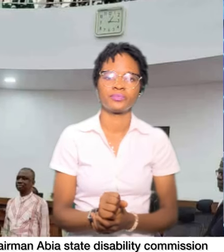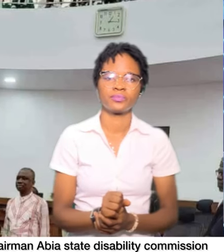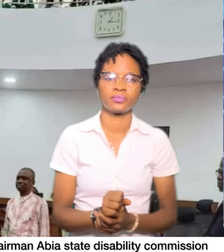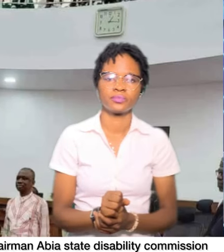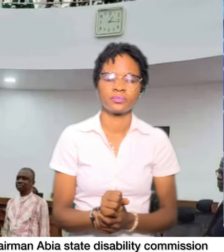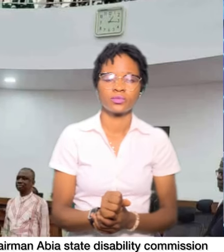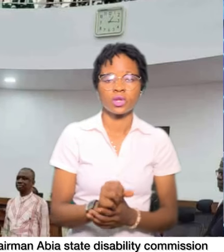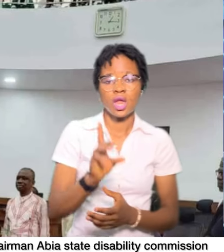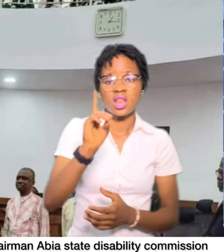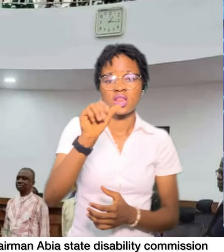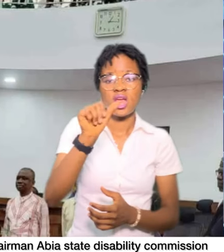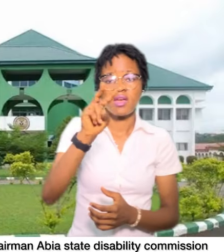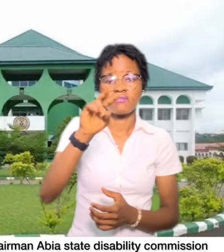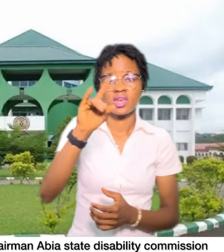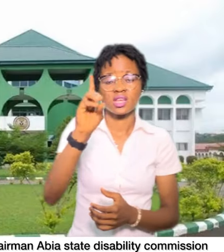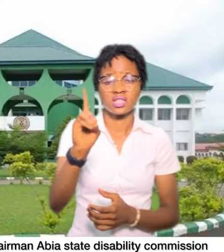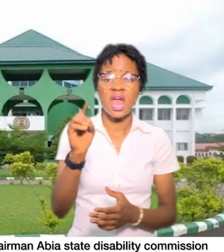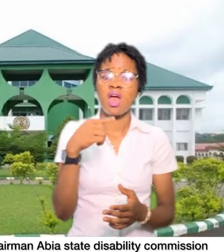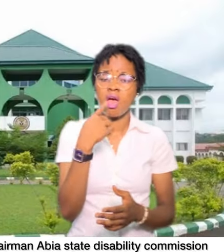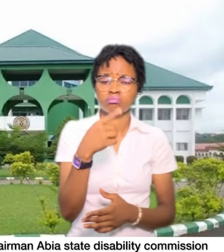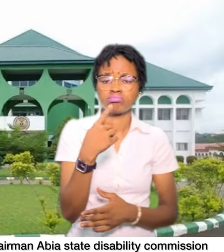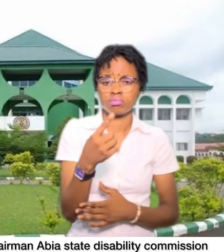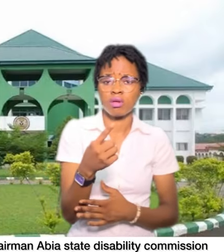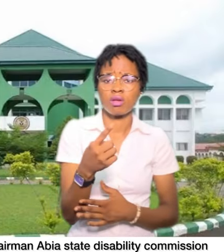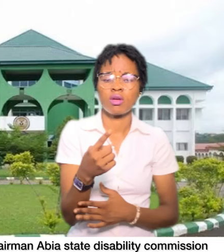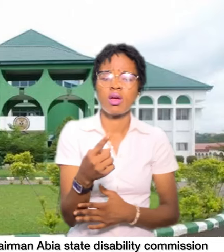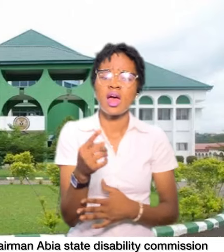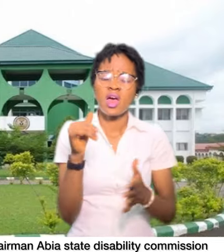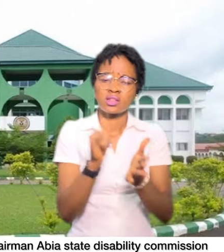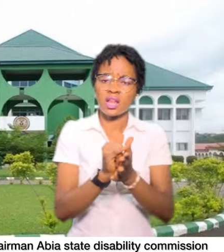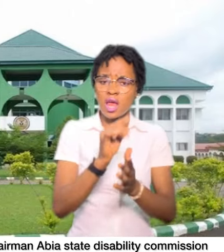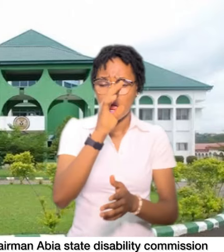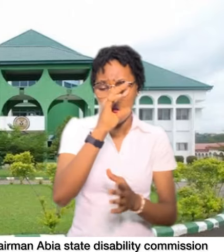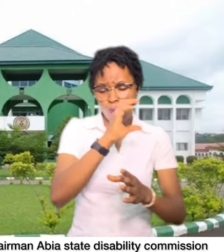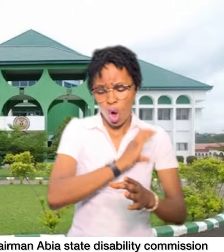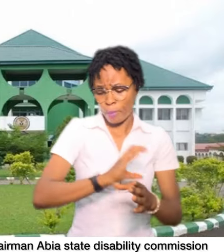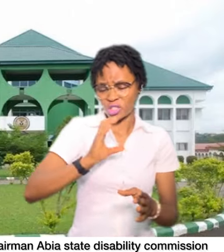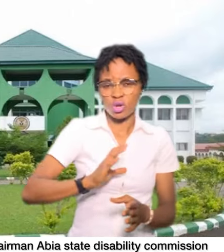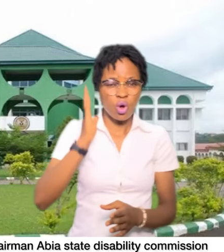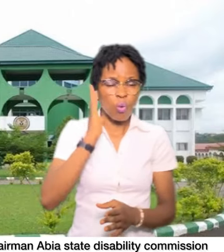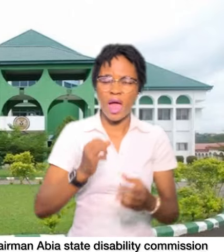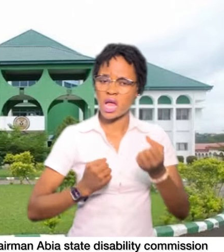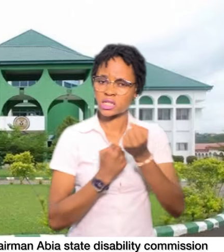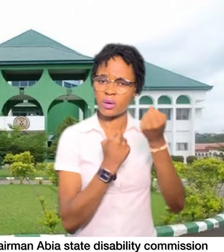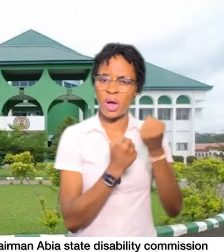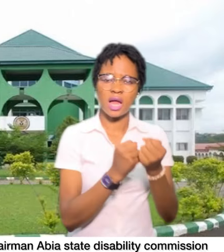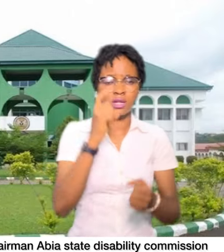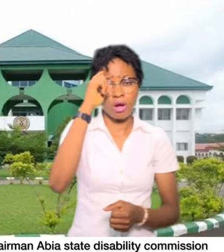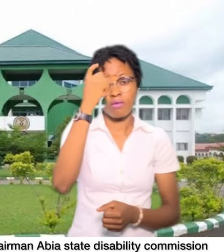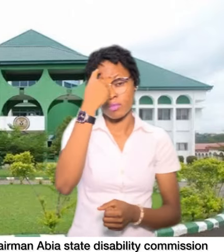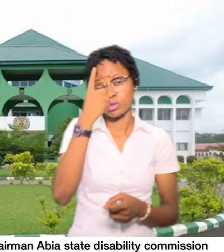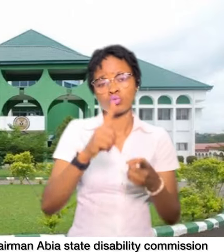Ayaele further stated that the Commission shall support government to ensure